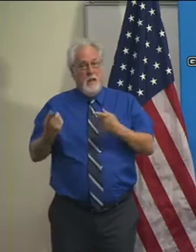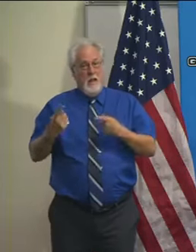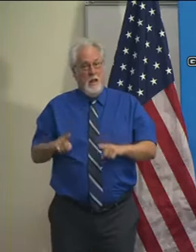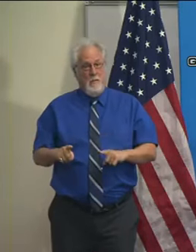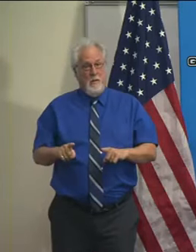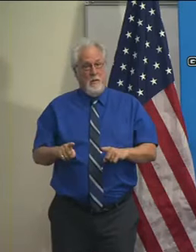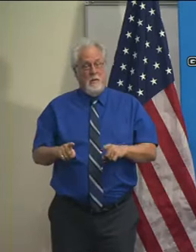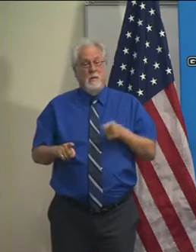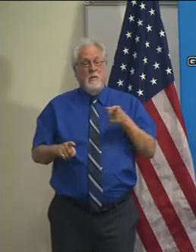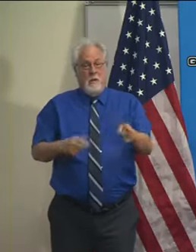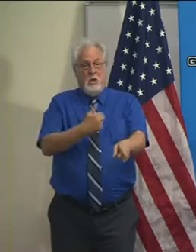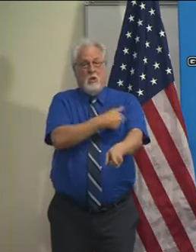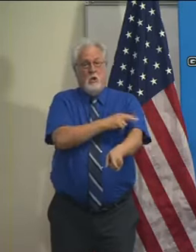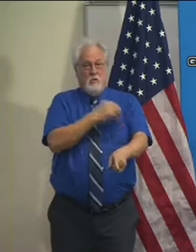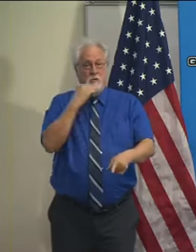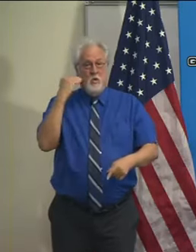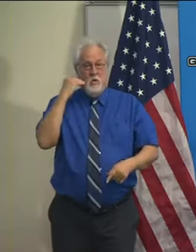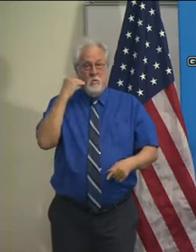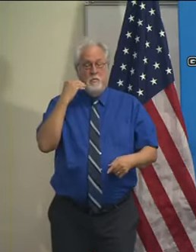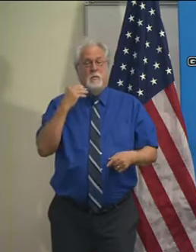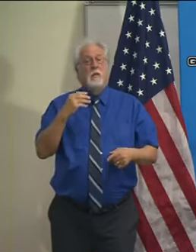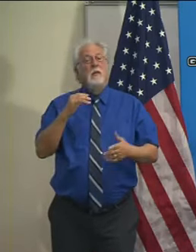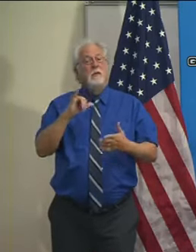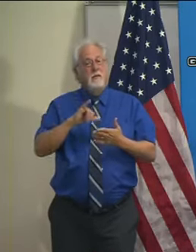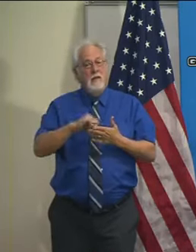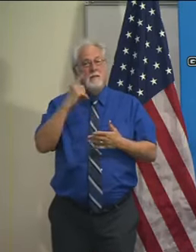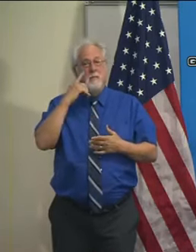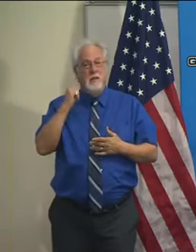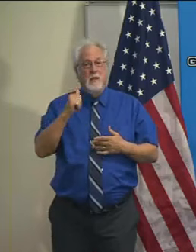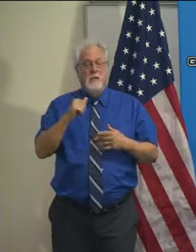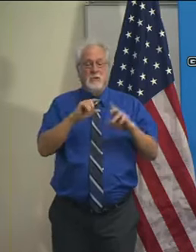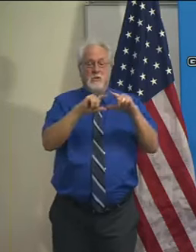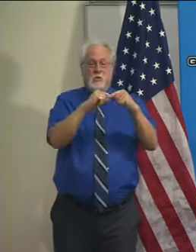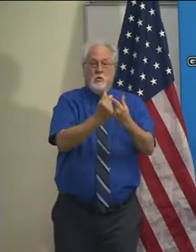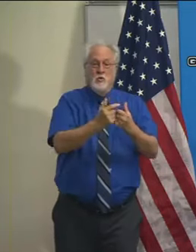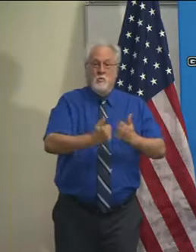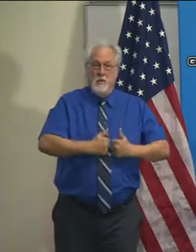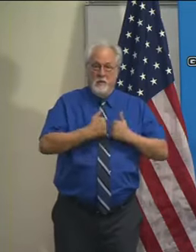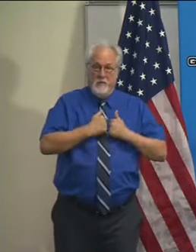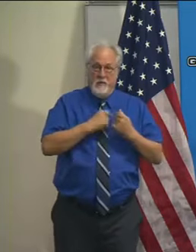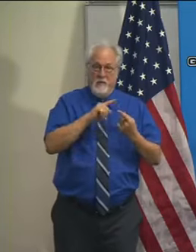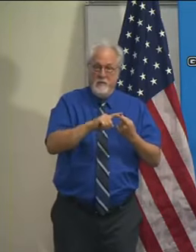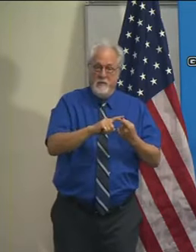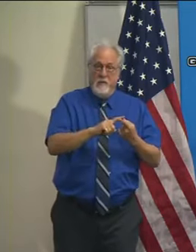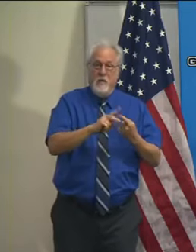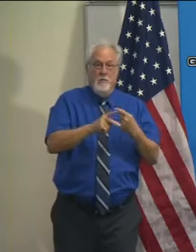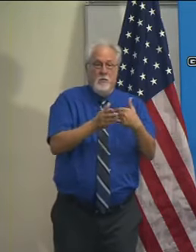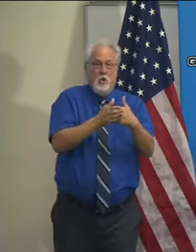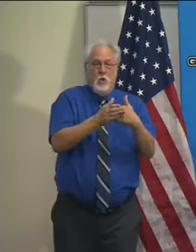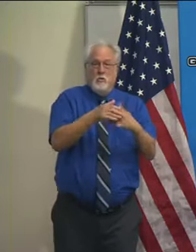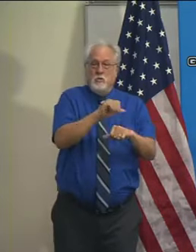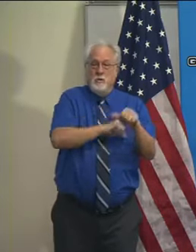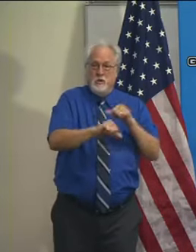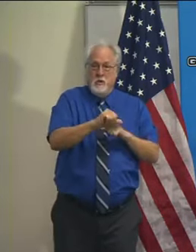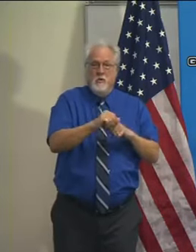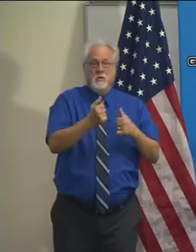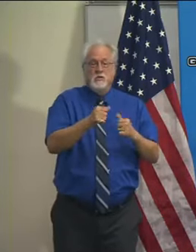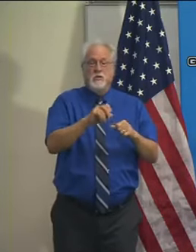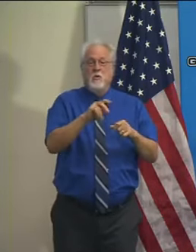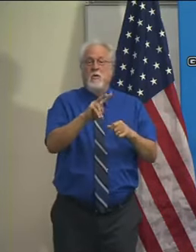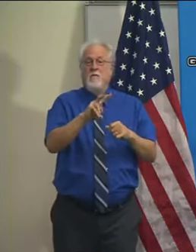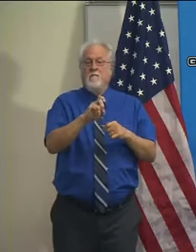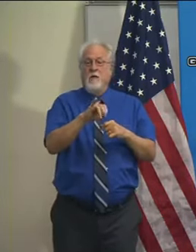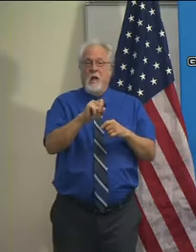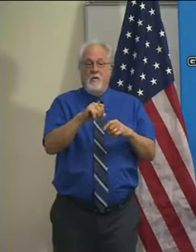in nursing homes. And this is because there's congregate living where people in close proximity to one another. So the virus,